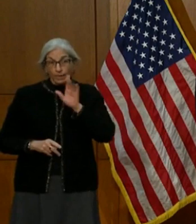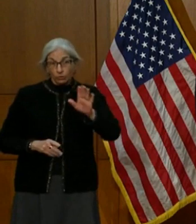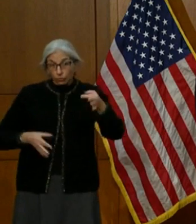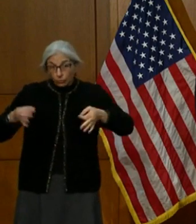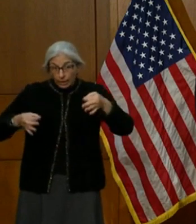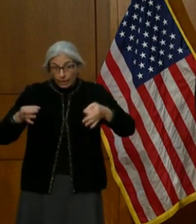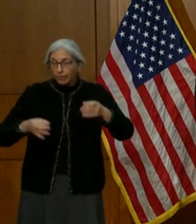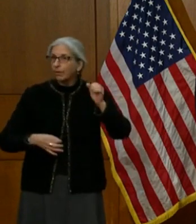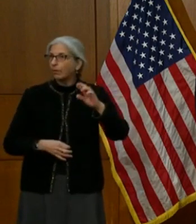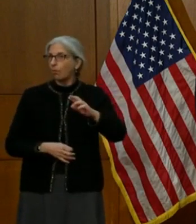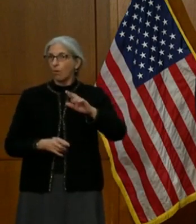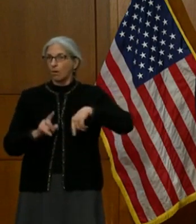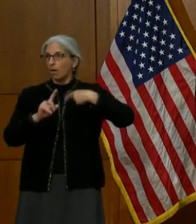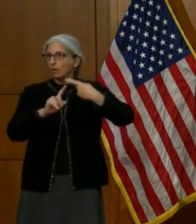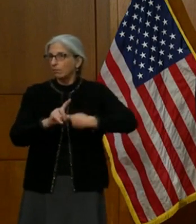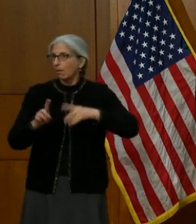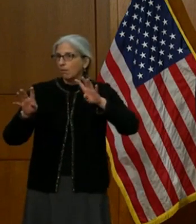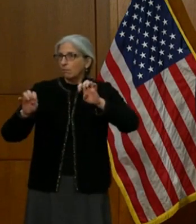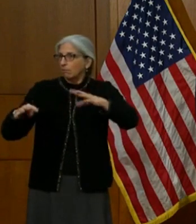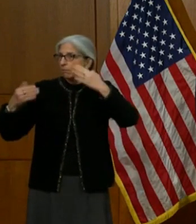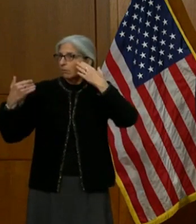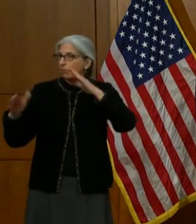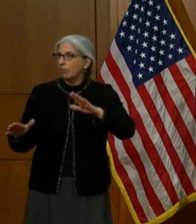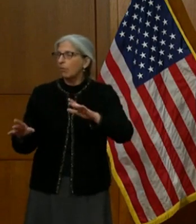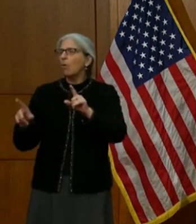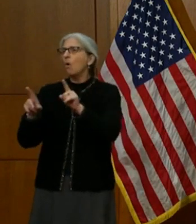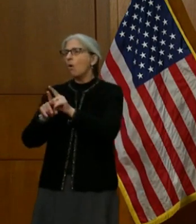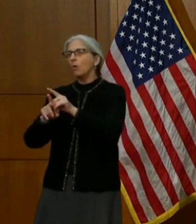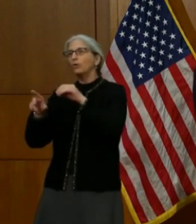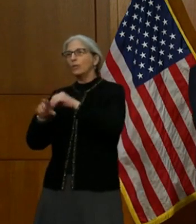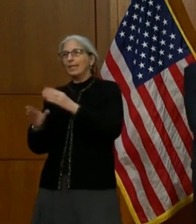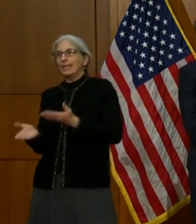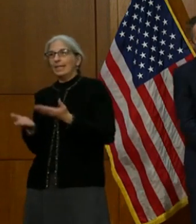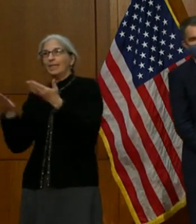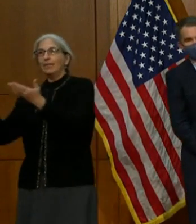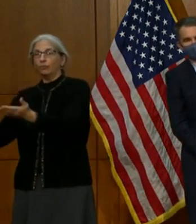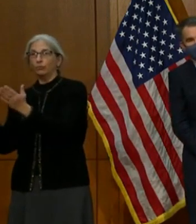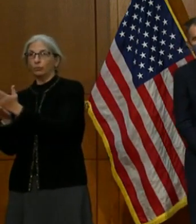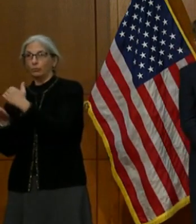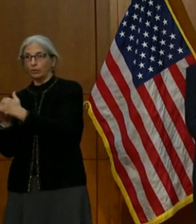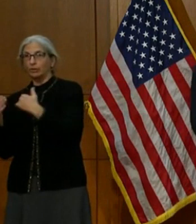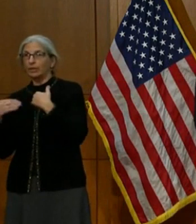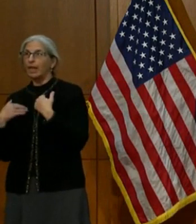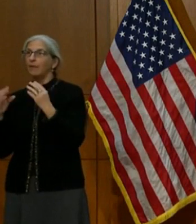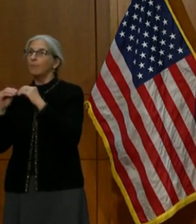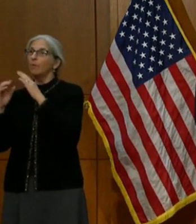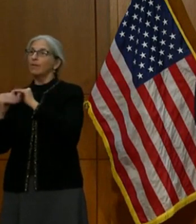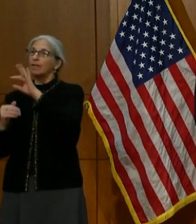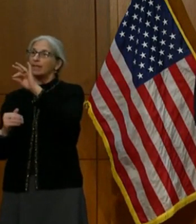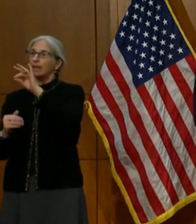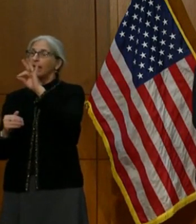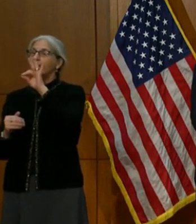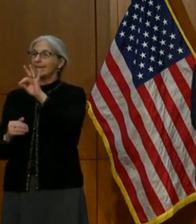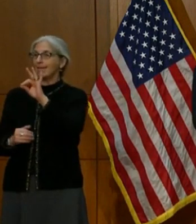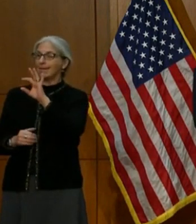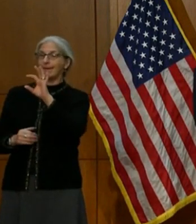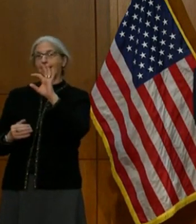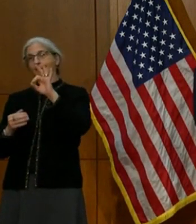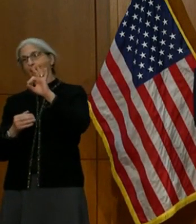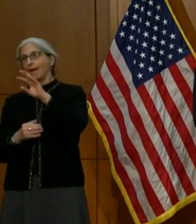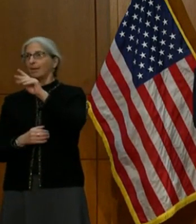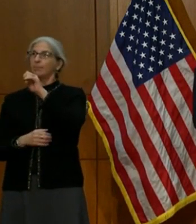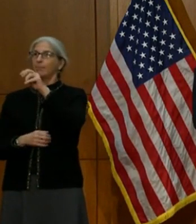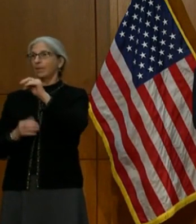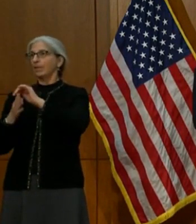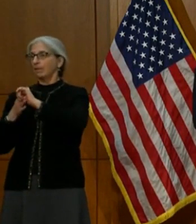technology. The governor also, in his introduced budget, put $9 million towards more customer service at the Employment Commission, as well as $5 million